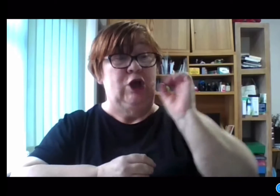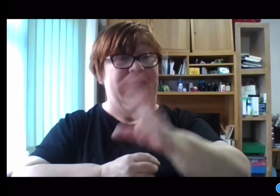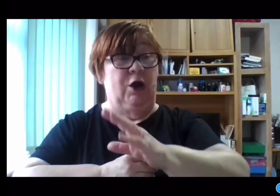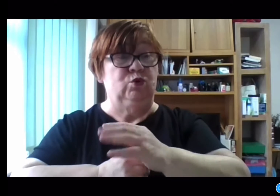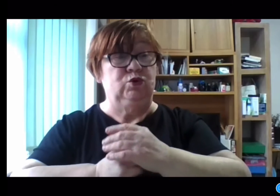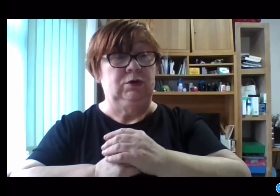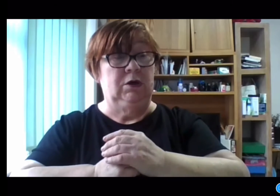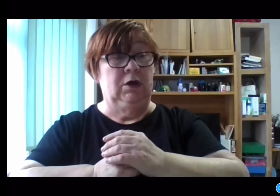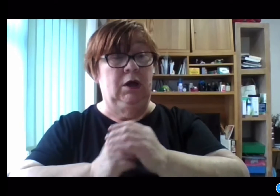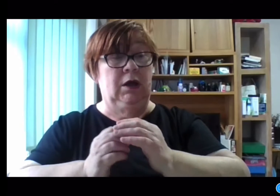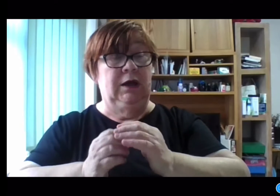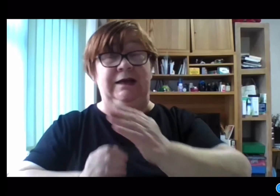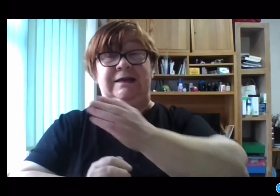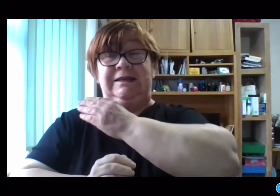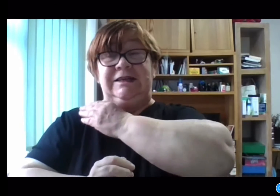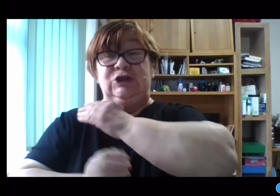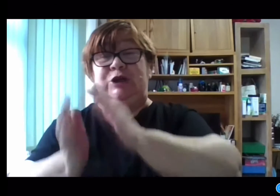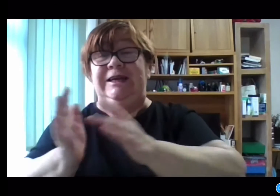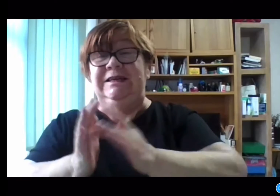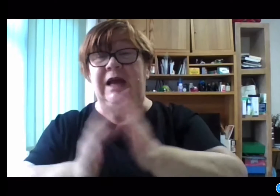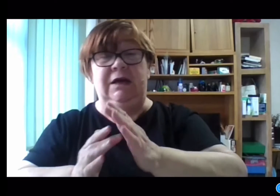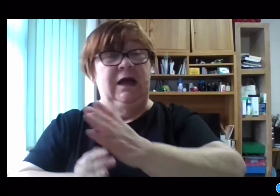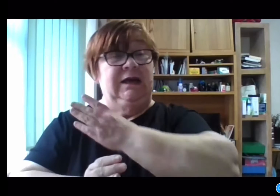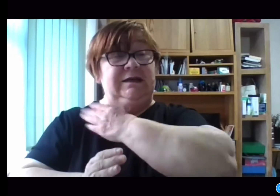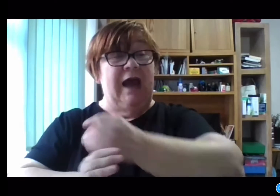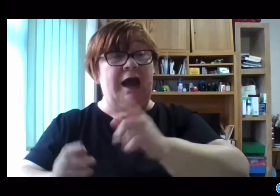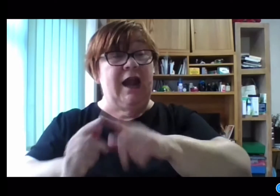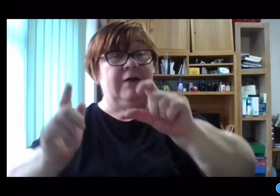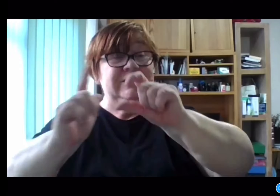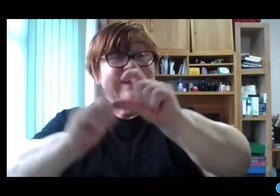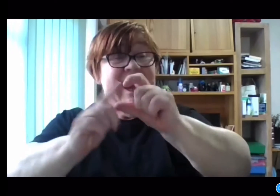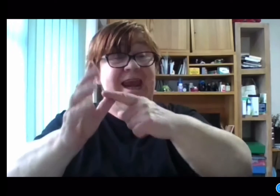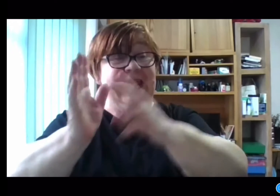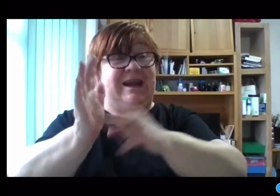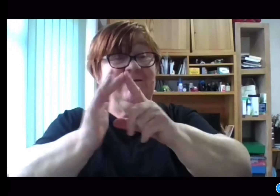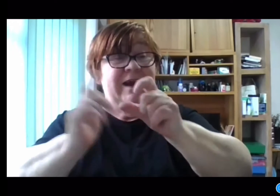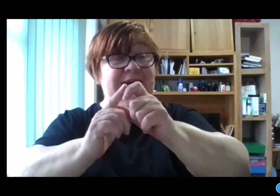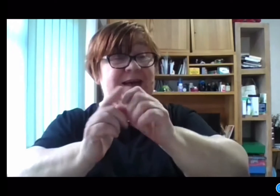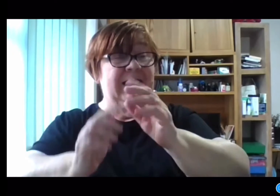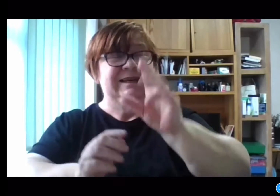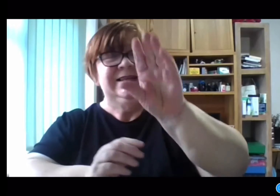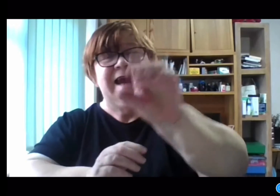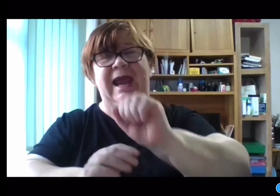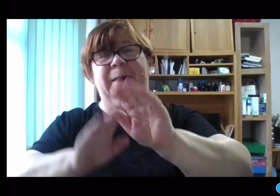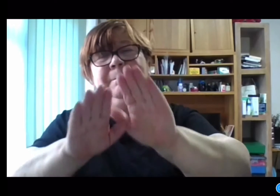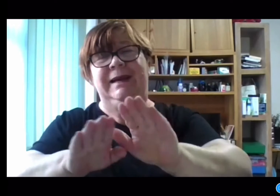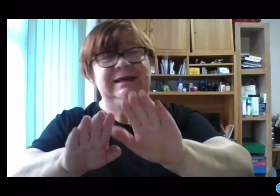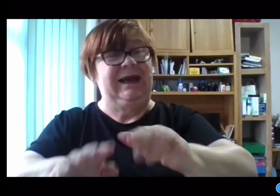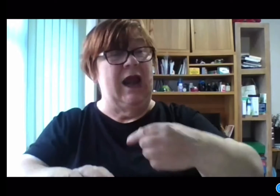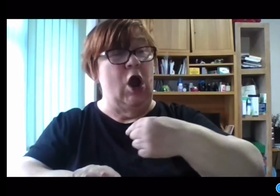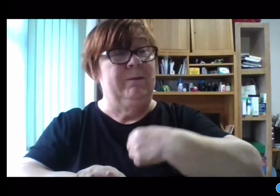He started to shout. Jesus, son of David, have pity on me.